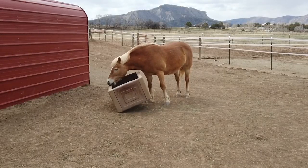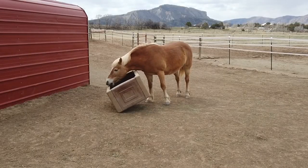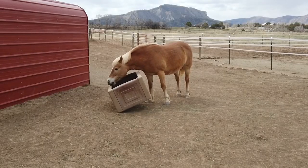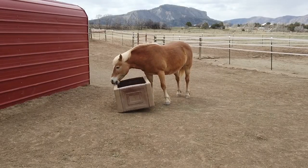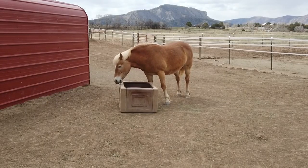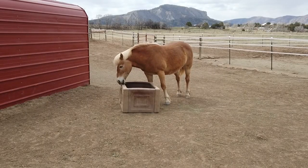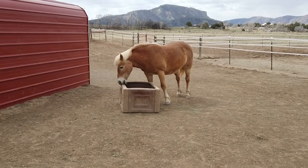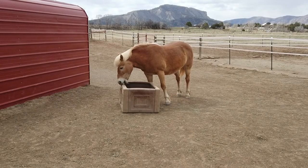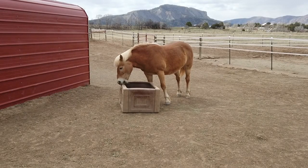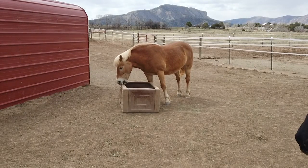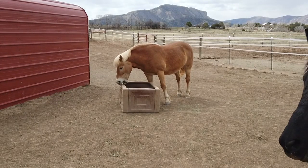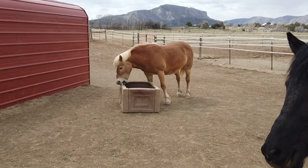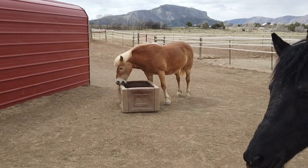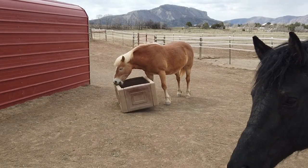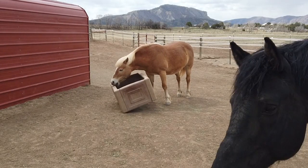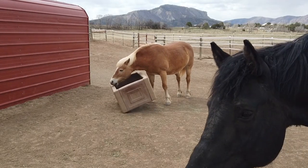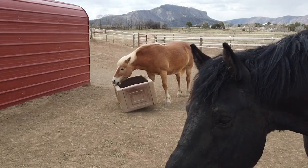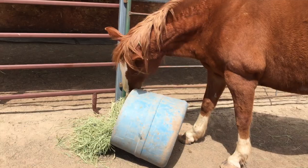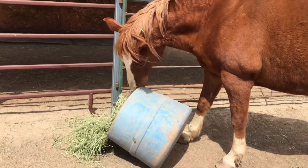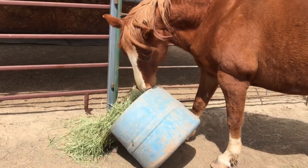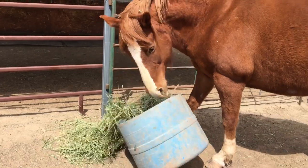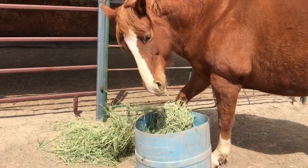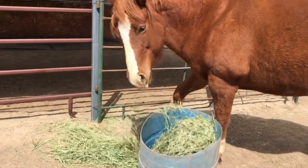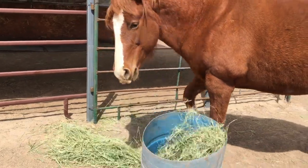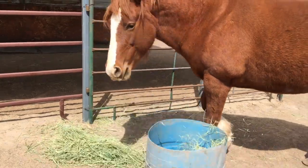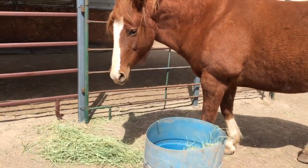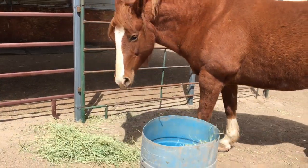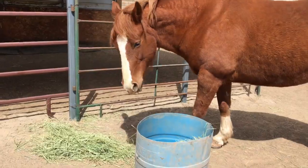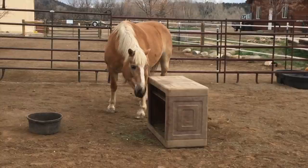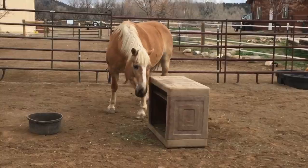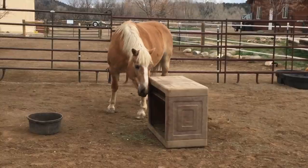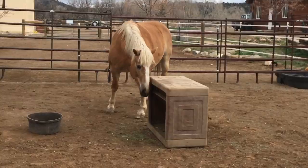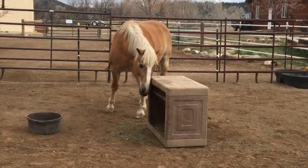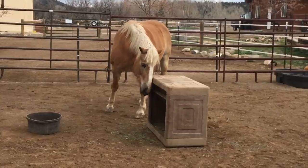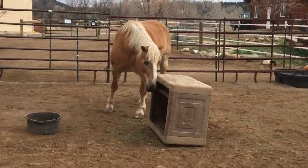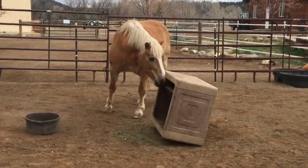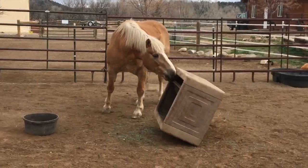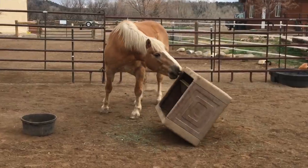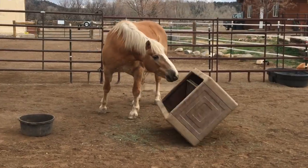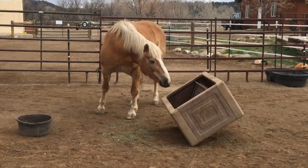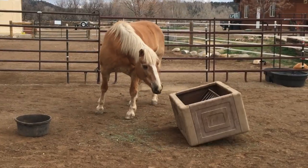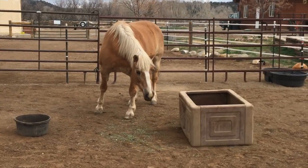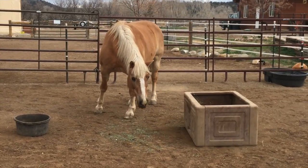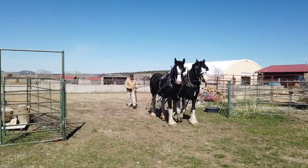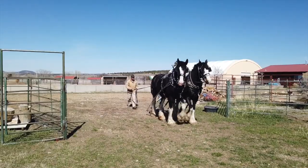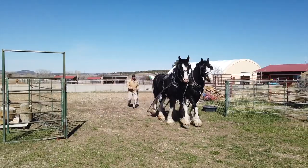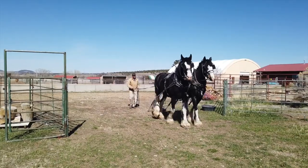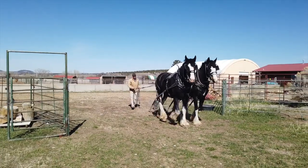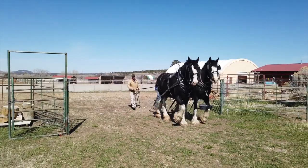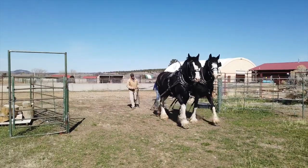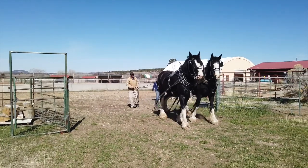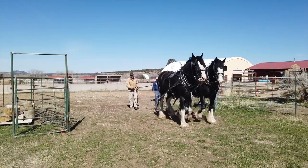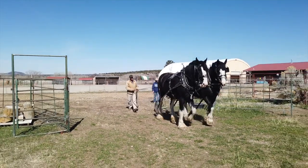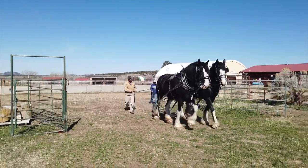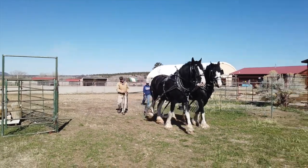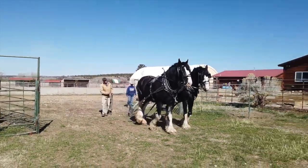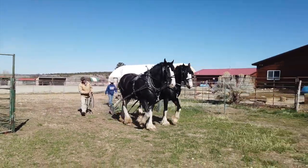let's say you wanted to learn how to